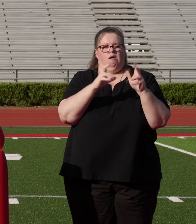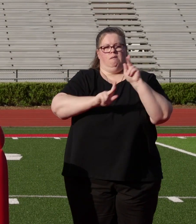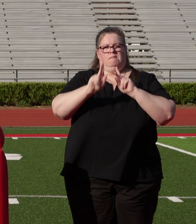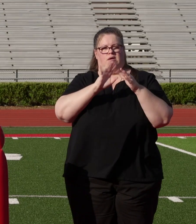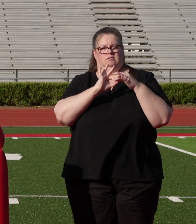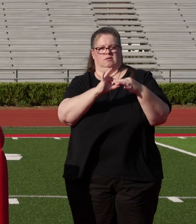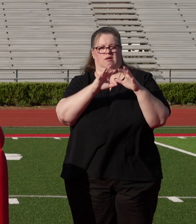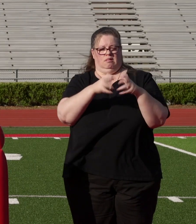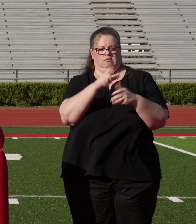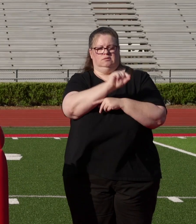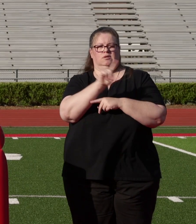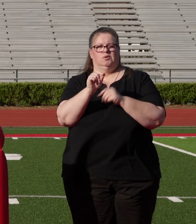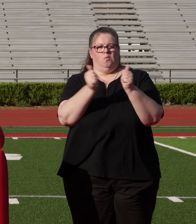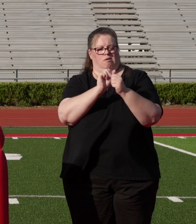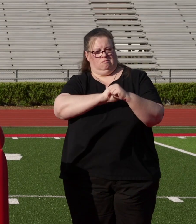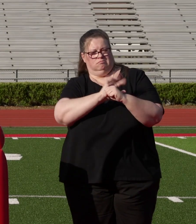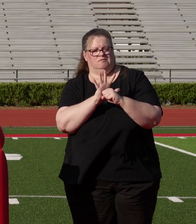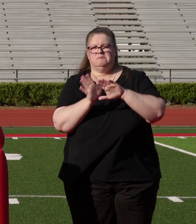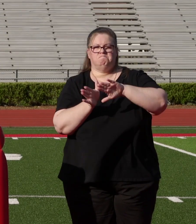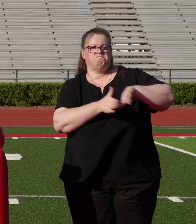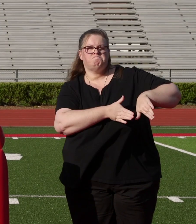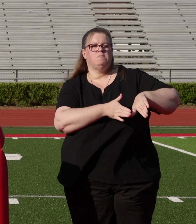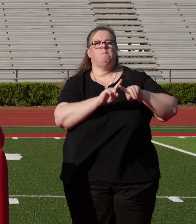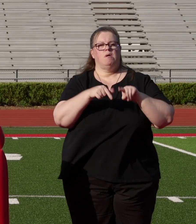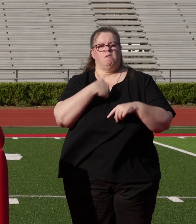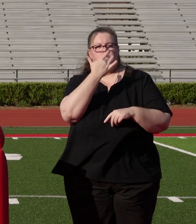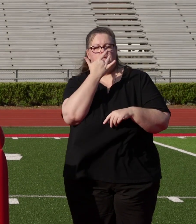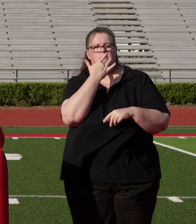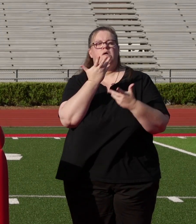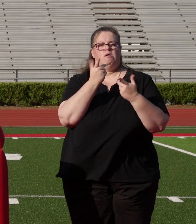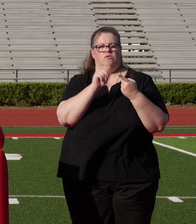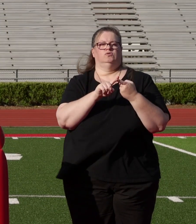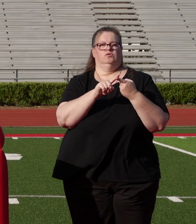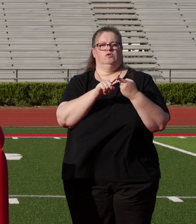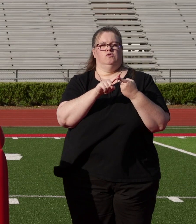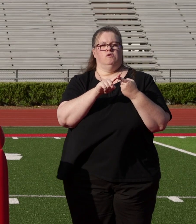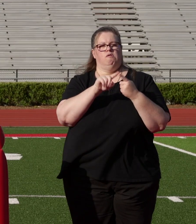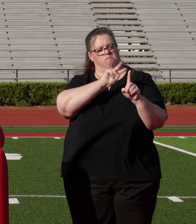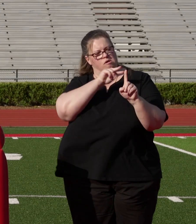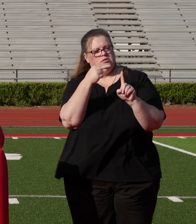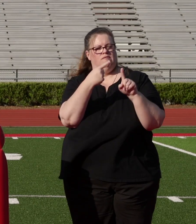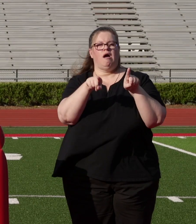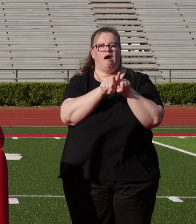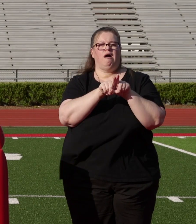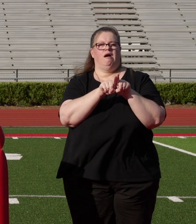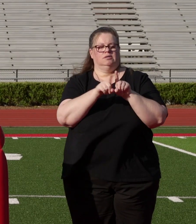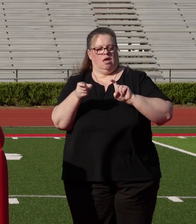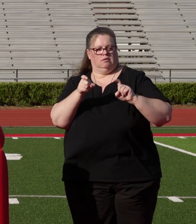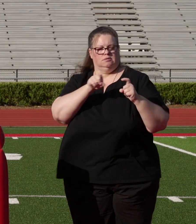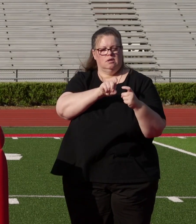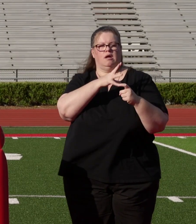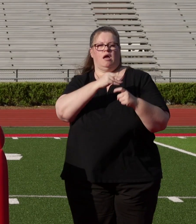associate the class of 2020 with coronavirus at all. Rather, want us to be perceived as an extremely adaptable